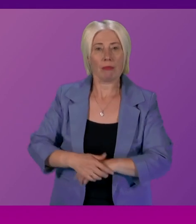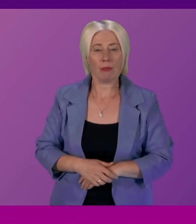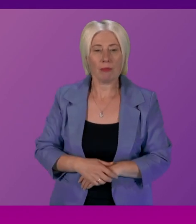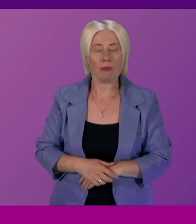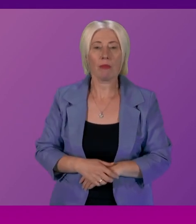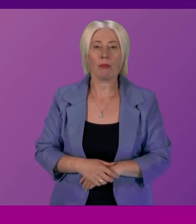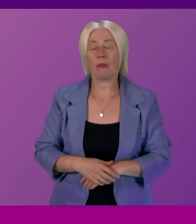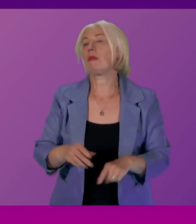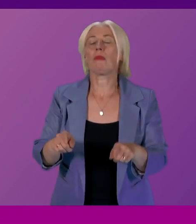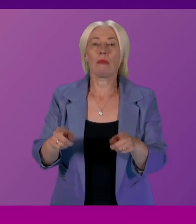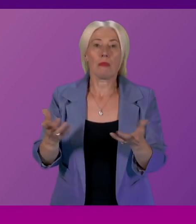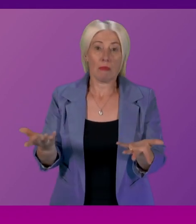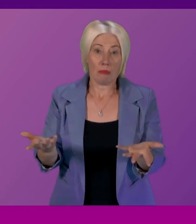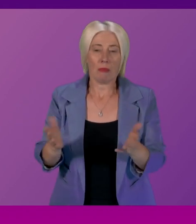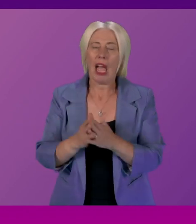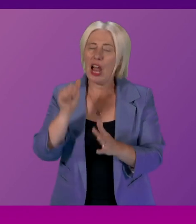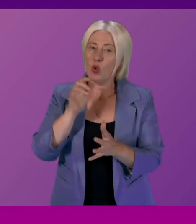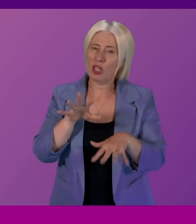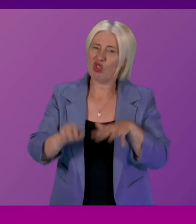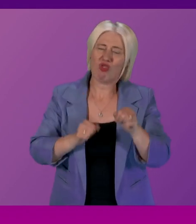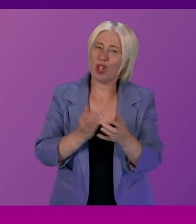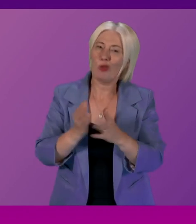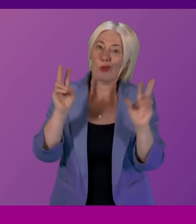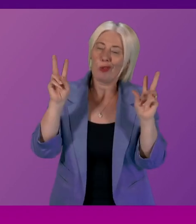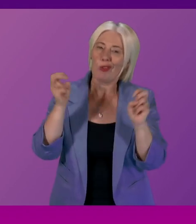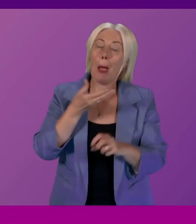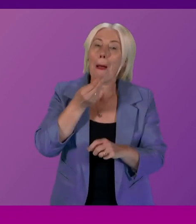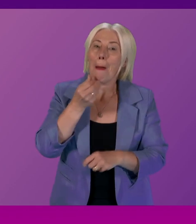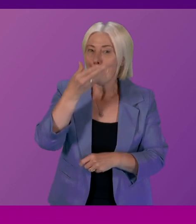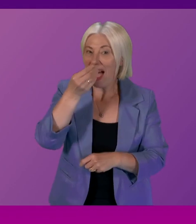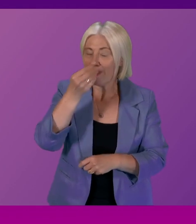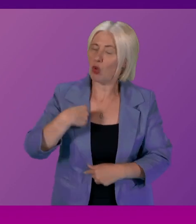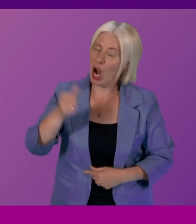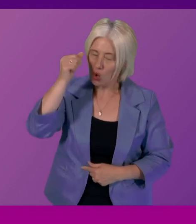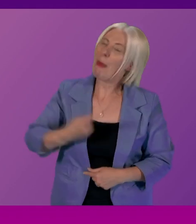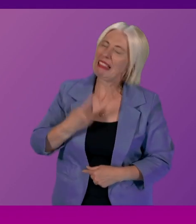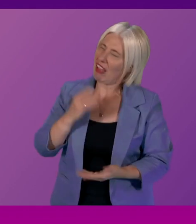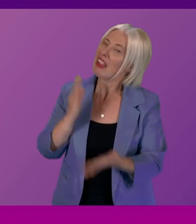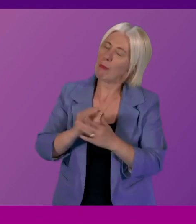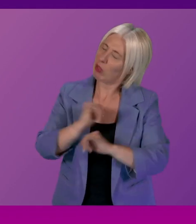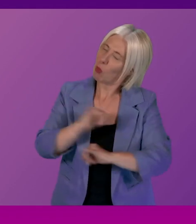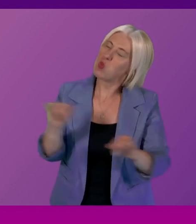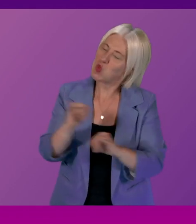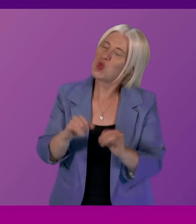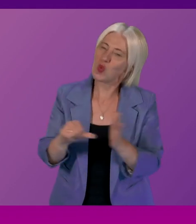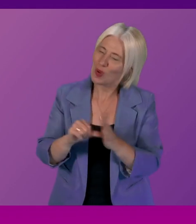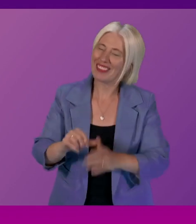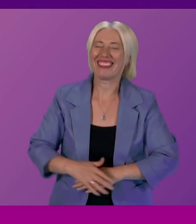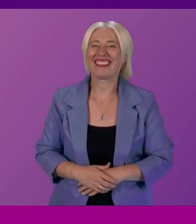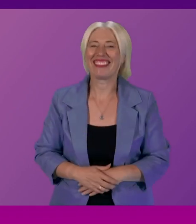his attendance not least struggling through man flu which I know from personal experience can be hugely debilitating I